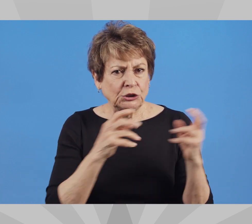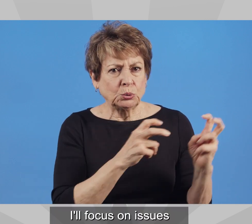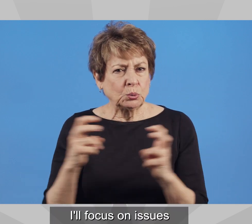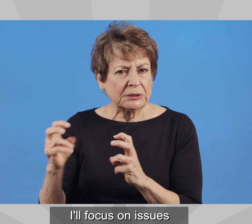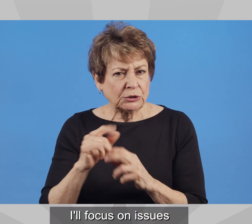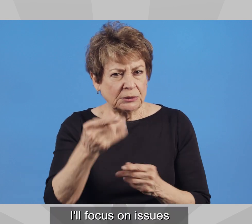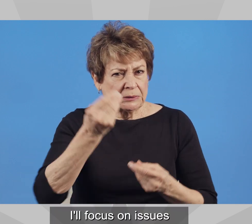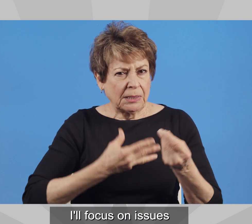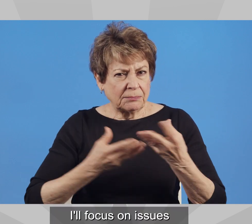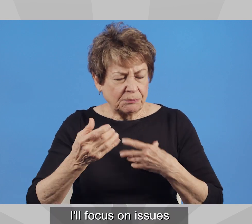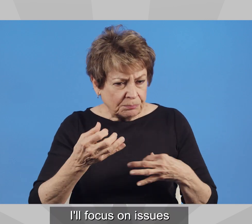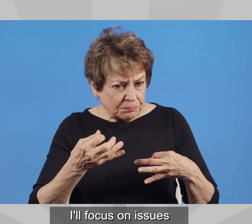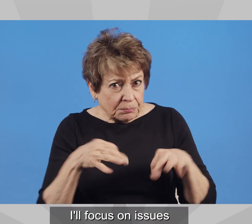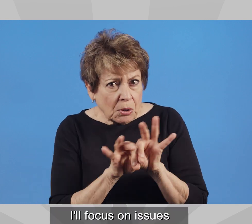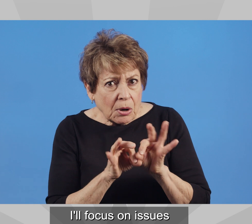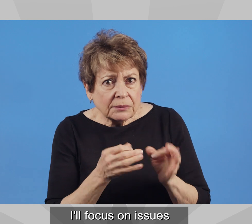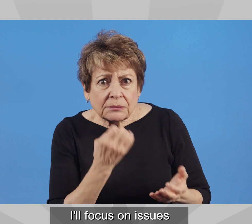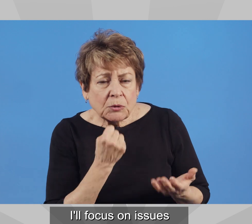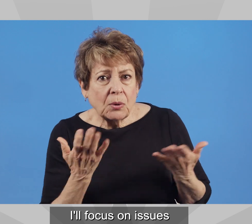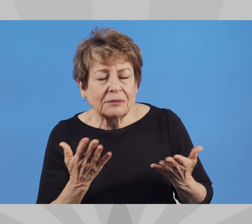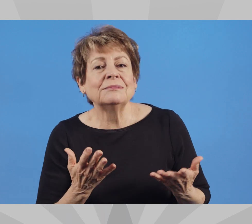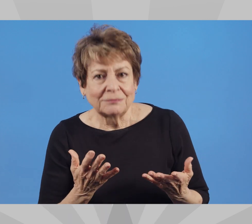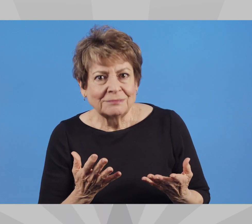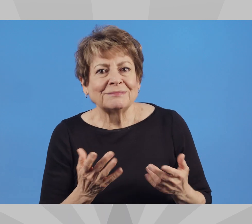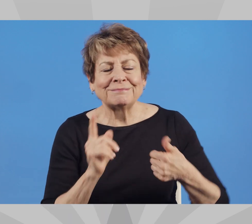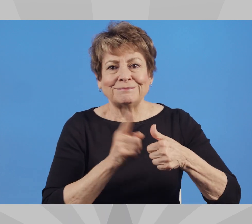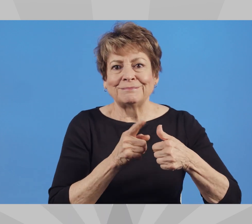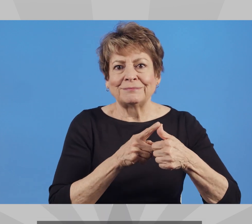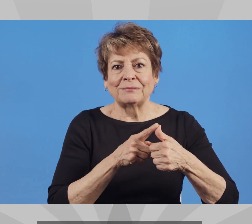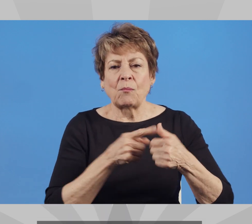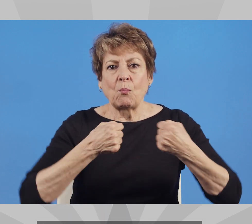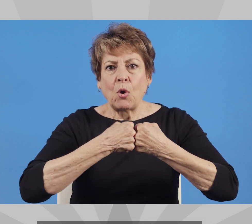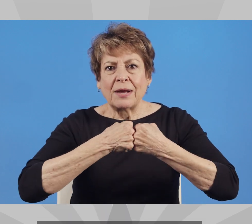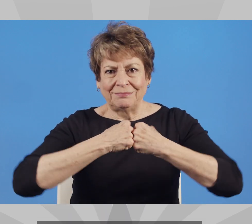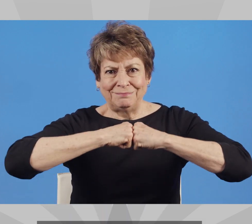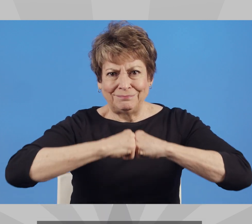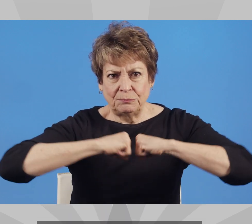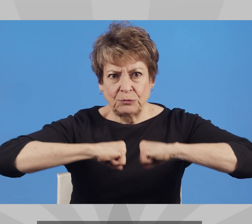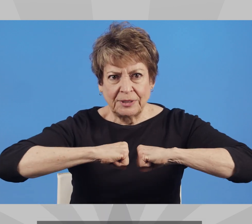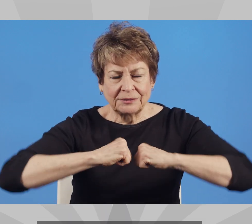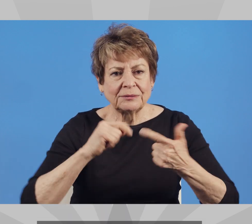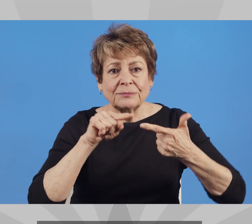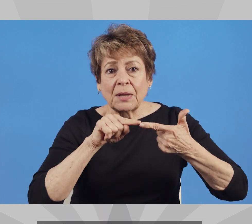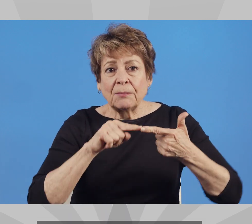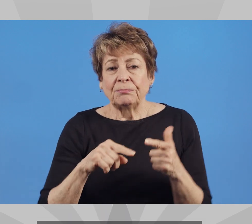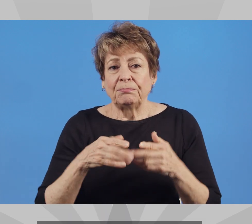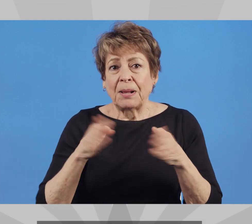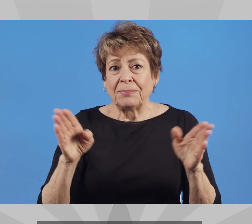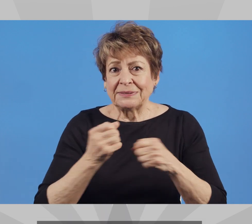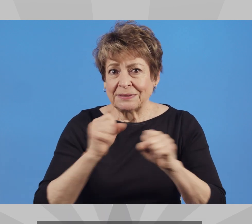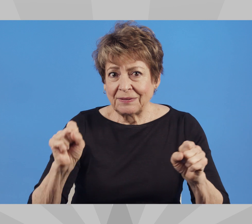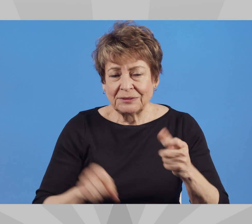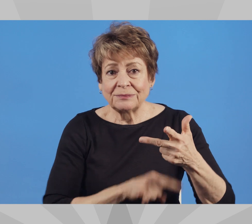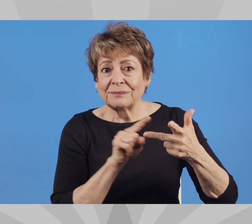I'll focus on issues you tell me matter most. Border security Public